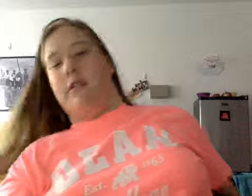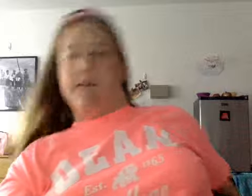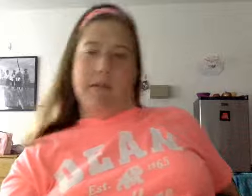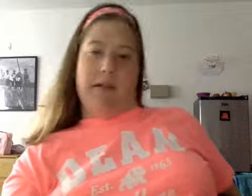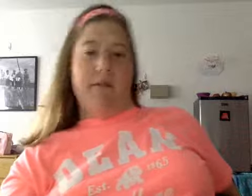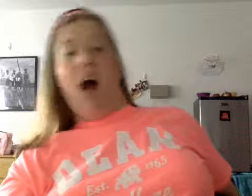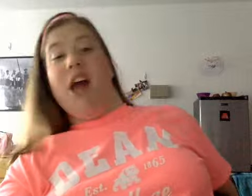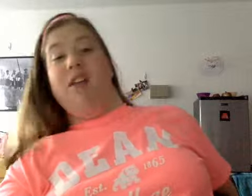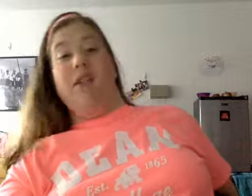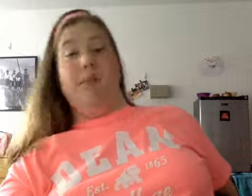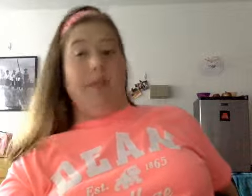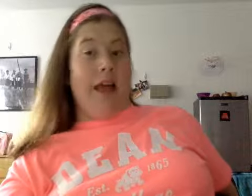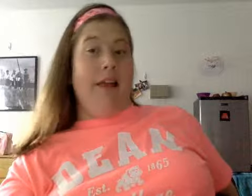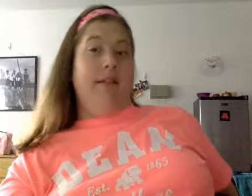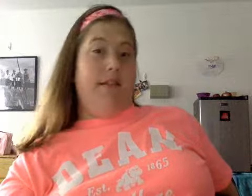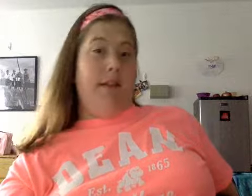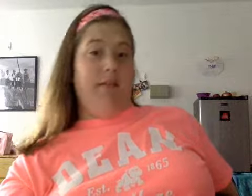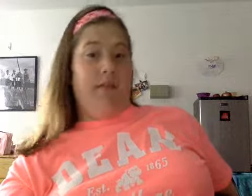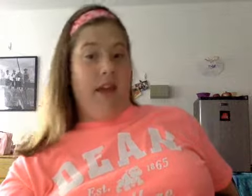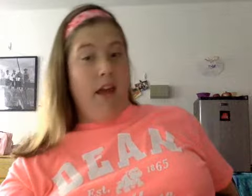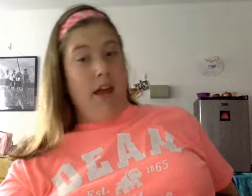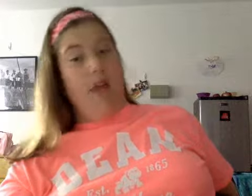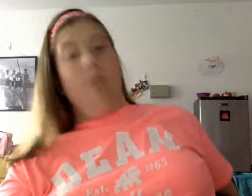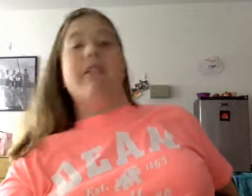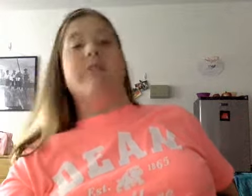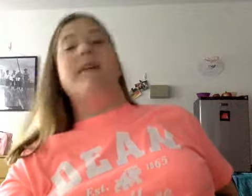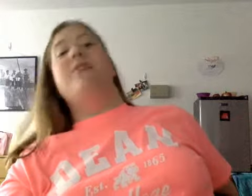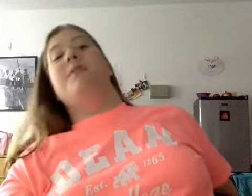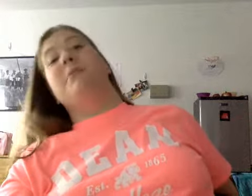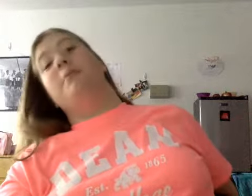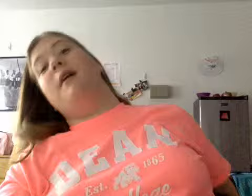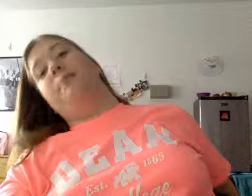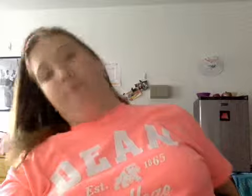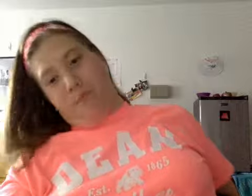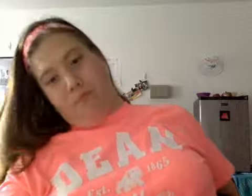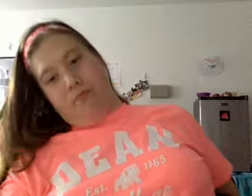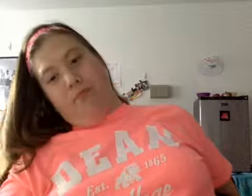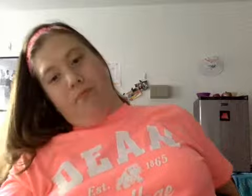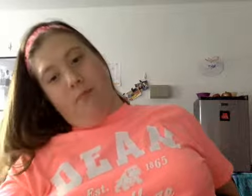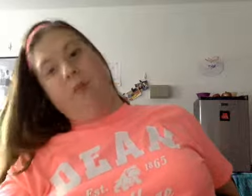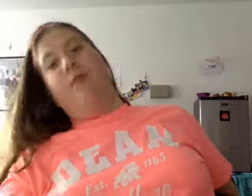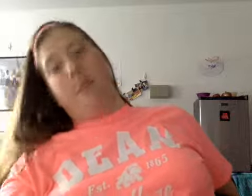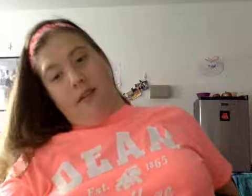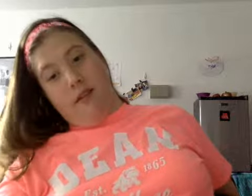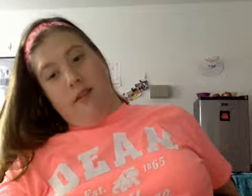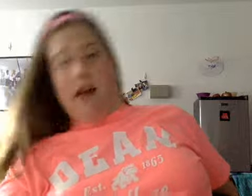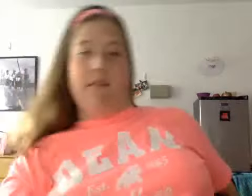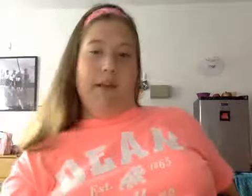discriminate why do you need to put that into the Ted movie plus it's way too inappropriate for me at least I don't like